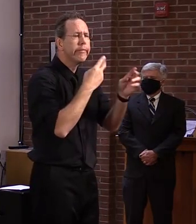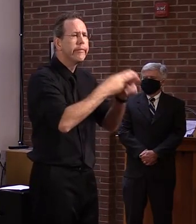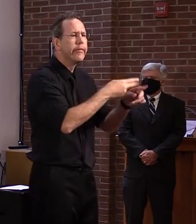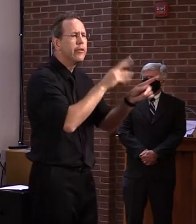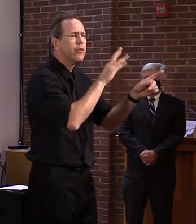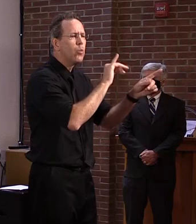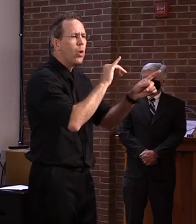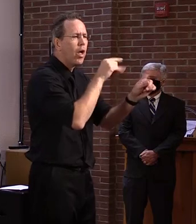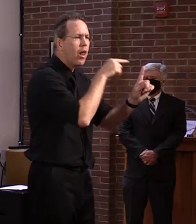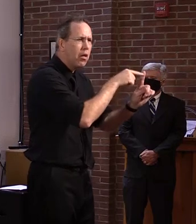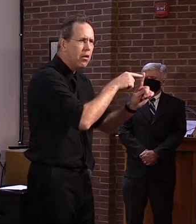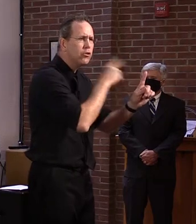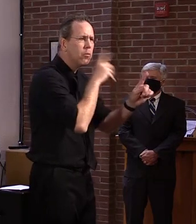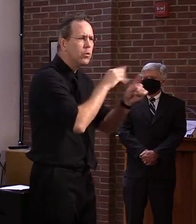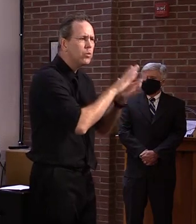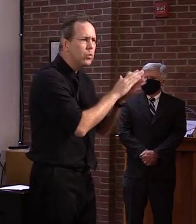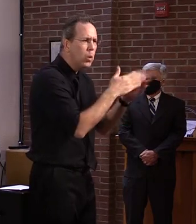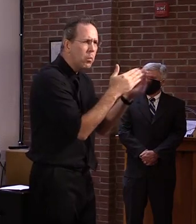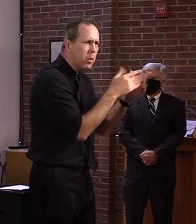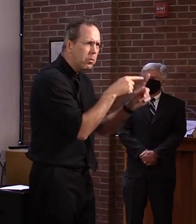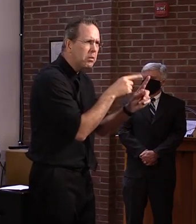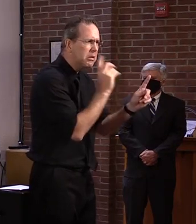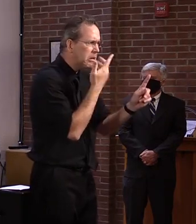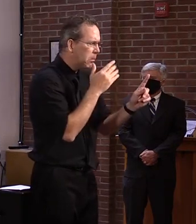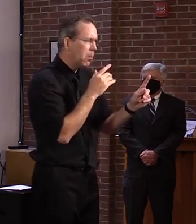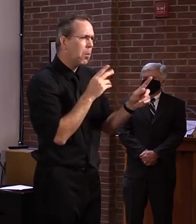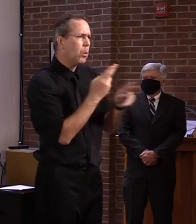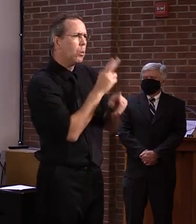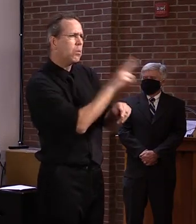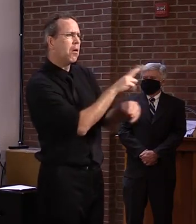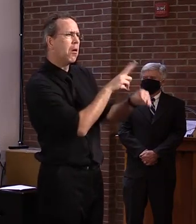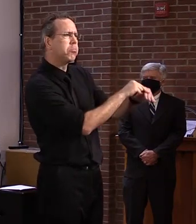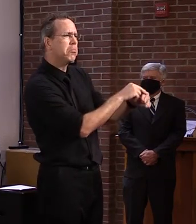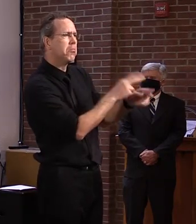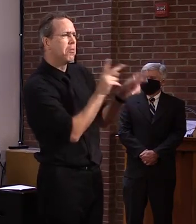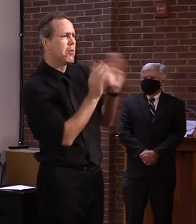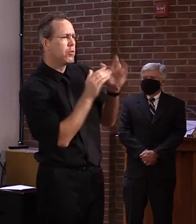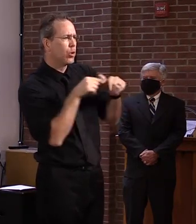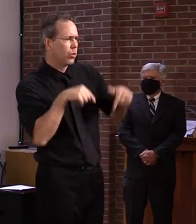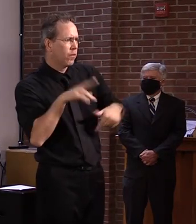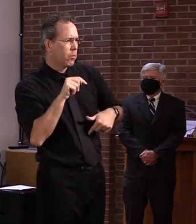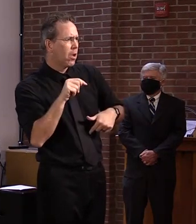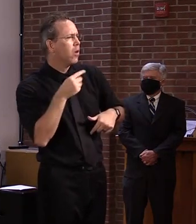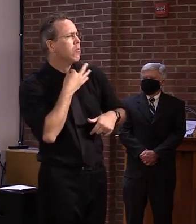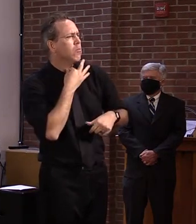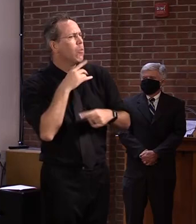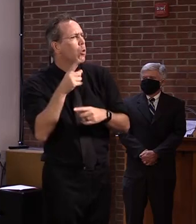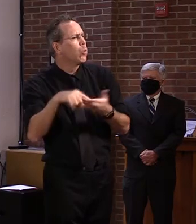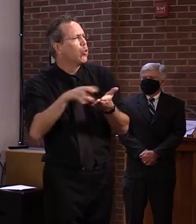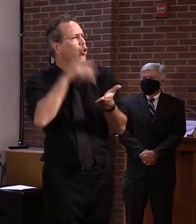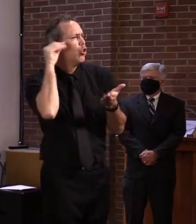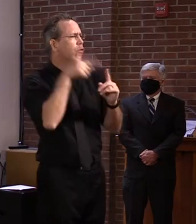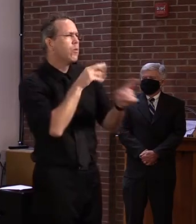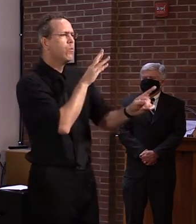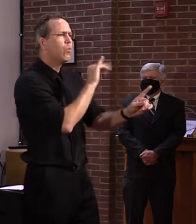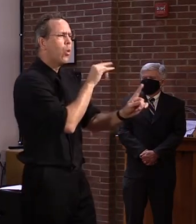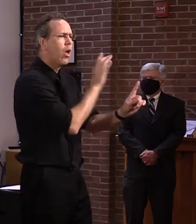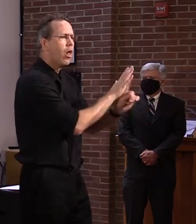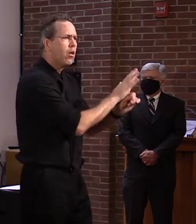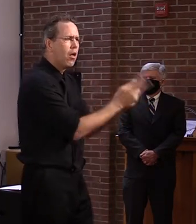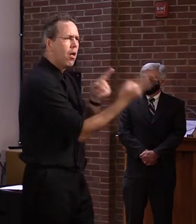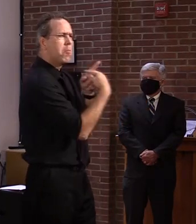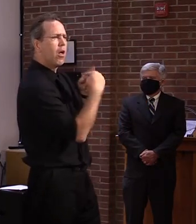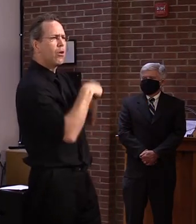similar to the Vermont experience. I wonder what we can learn about the Vermont experience. What can you share with us about COVID cases once Vermont daycares